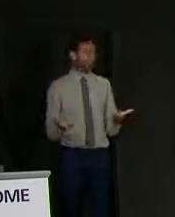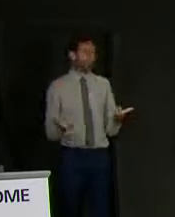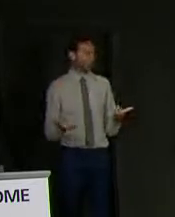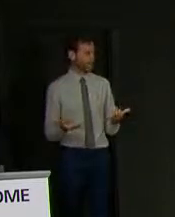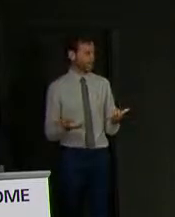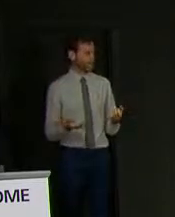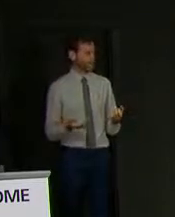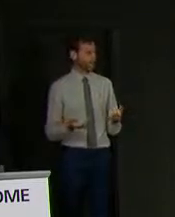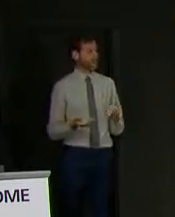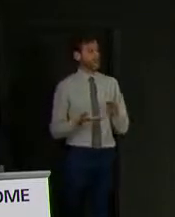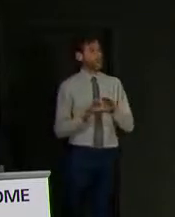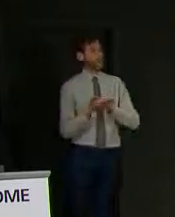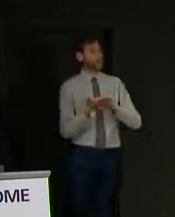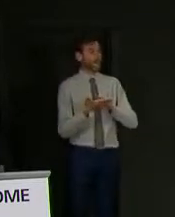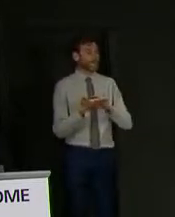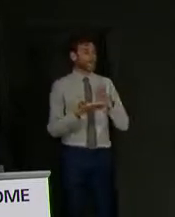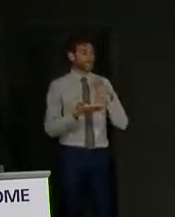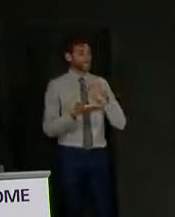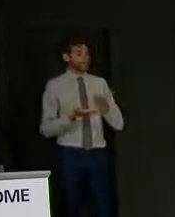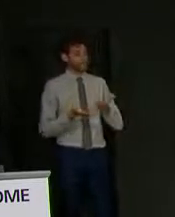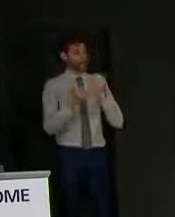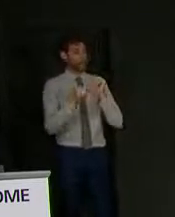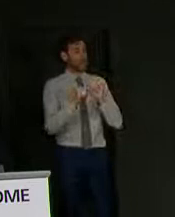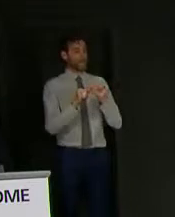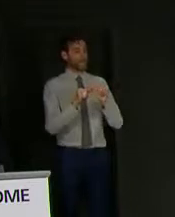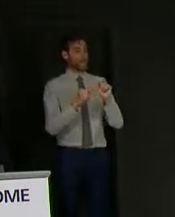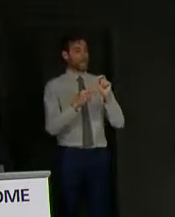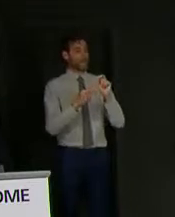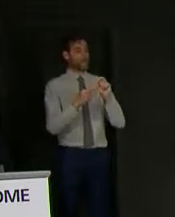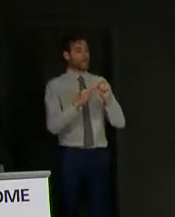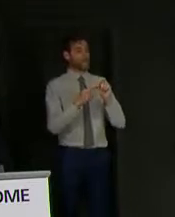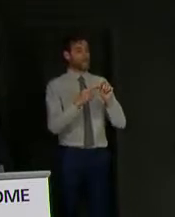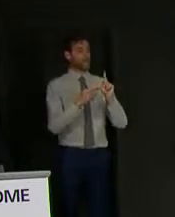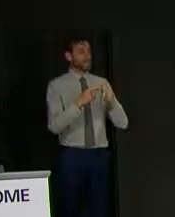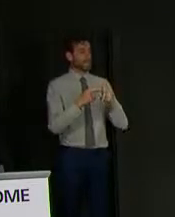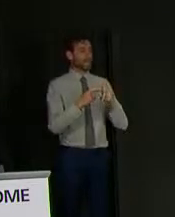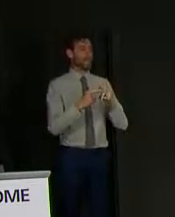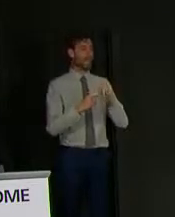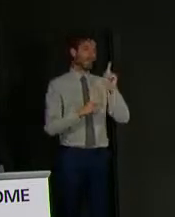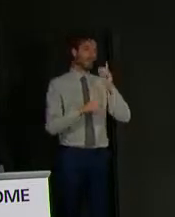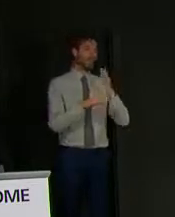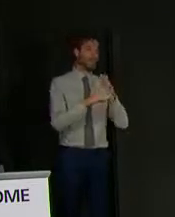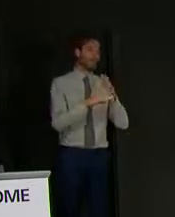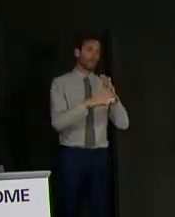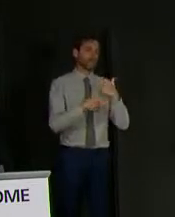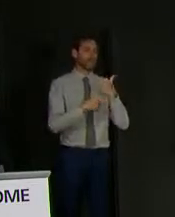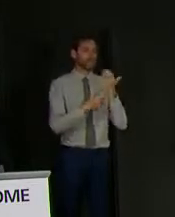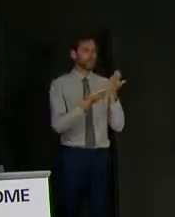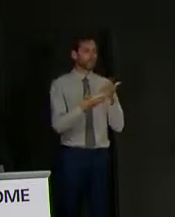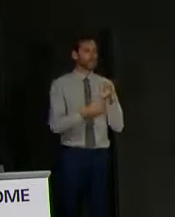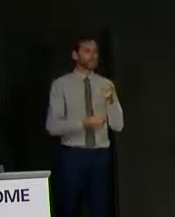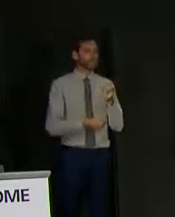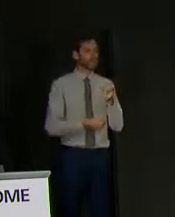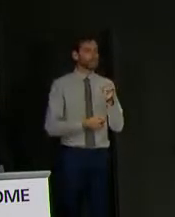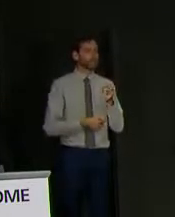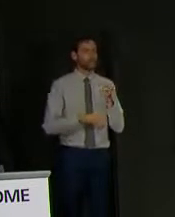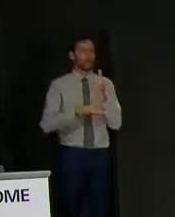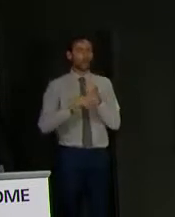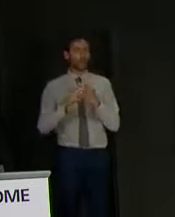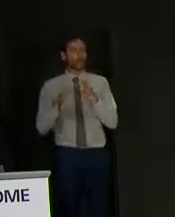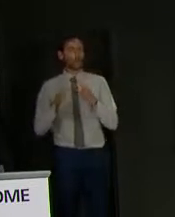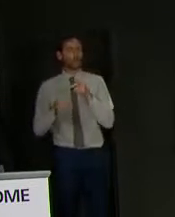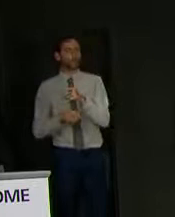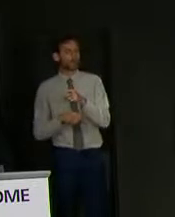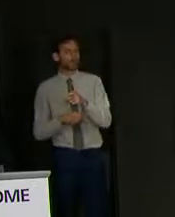for health workers to wear that are not in hospitals or traditional zones where COVID-19 is being treated?